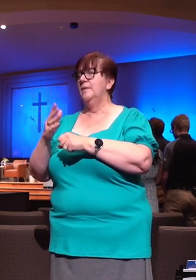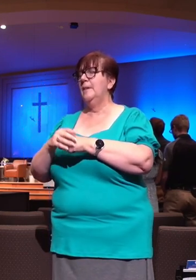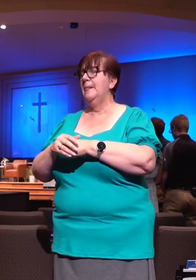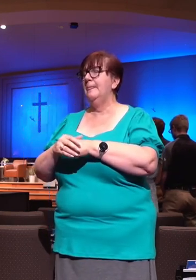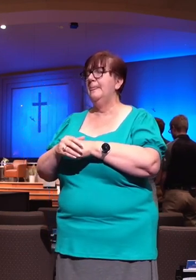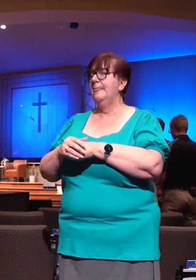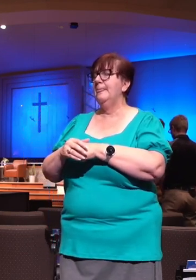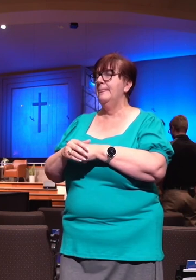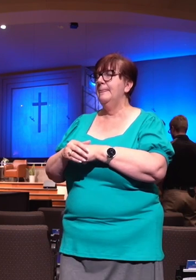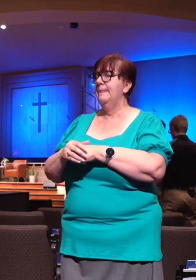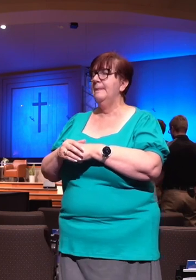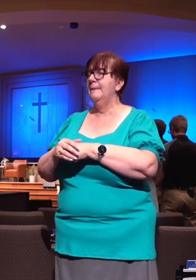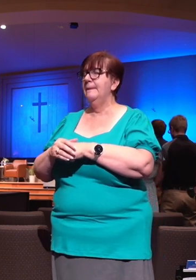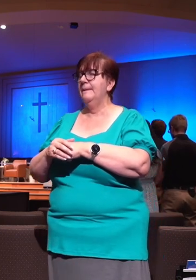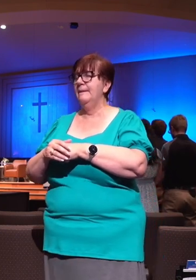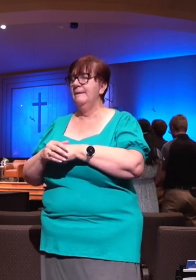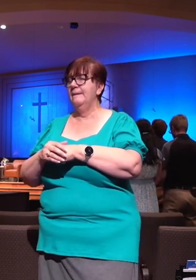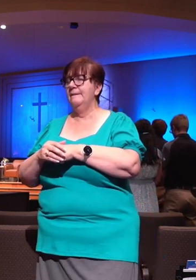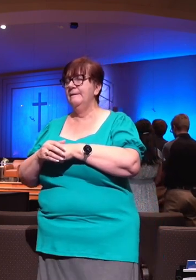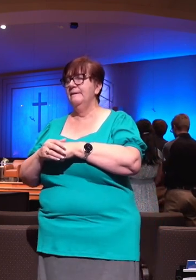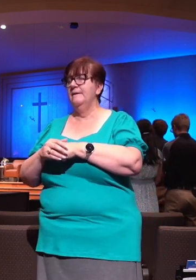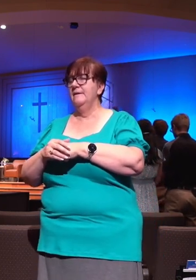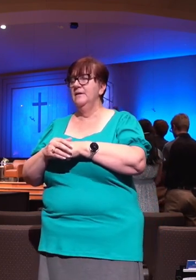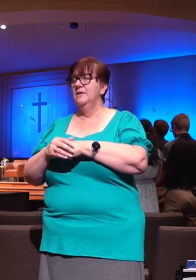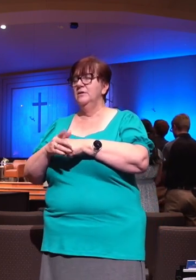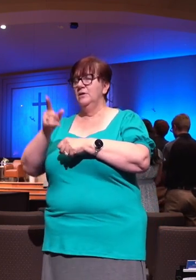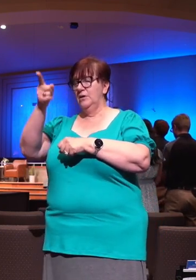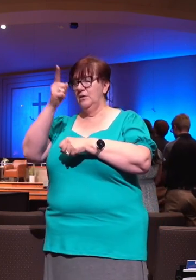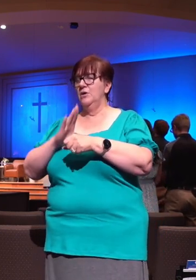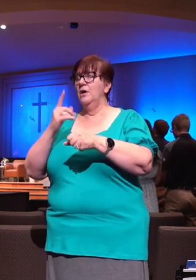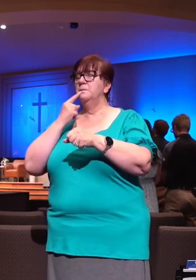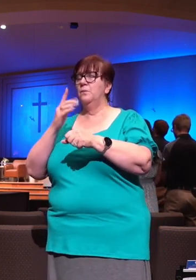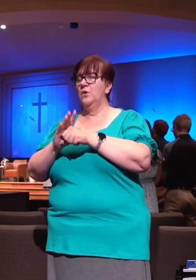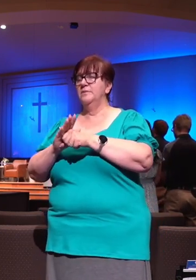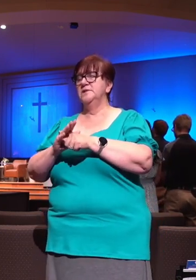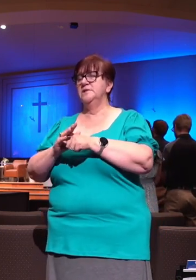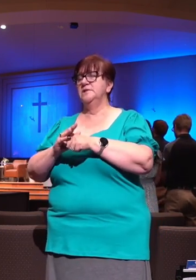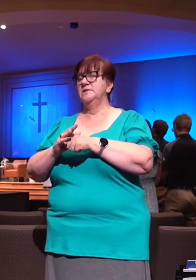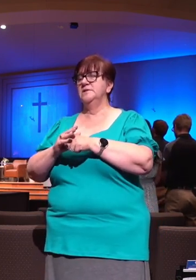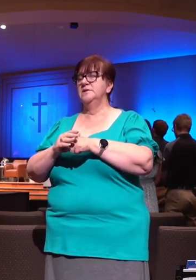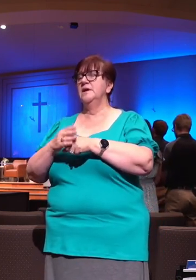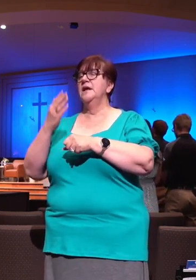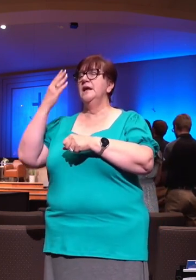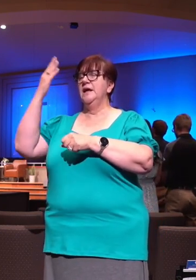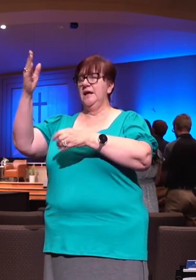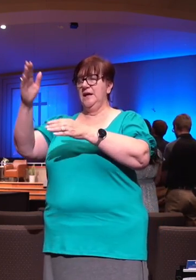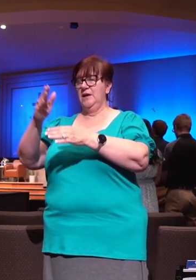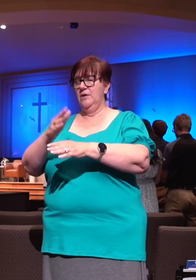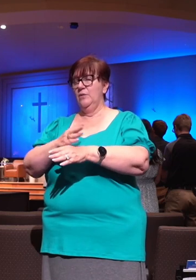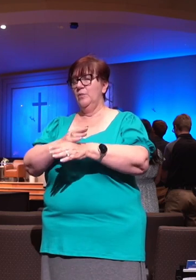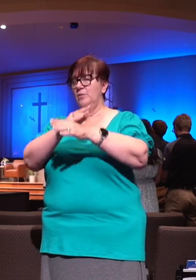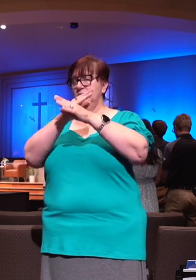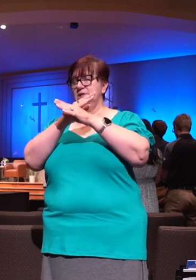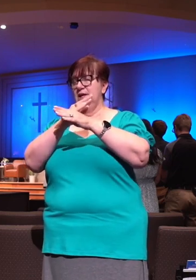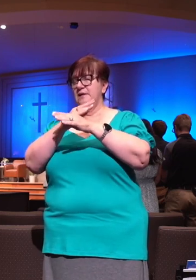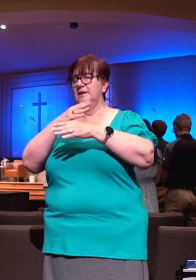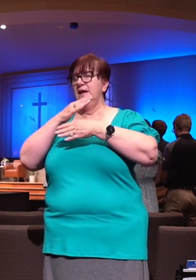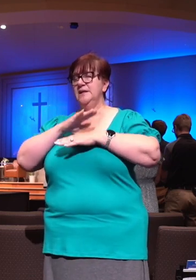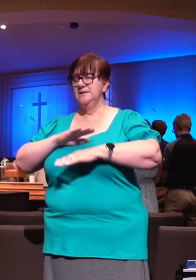And it's a promise that he can come through on, and that you will find realized in your life. I'm going to have a word of prayer, and then I'll just step away from the